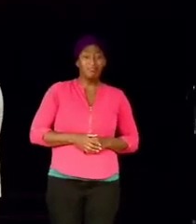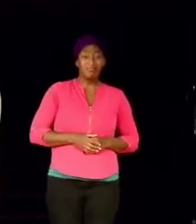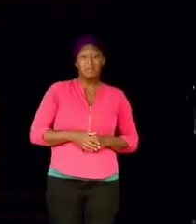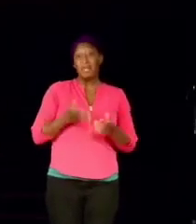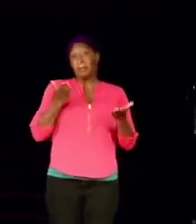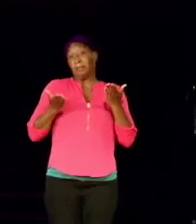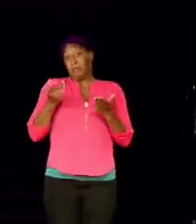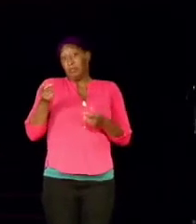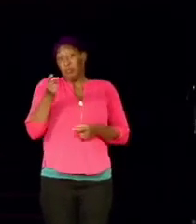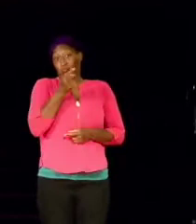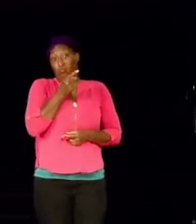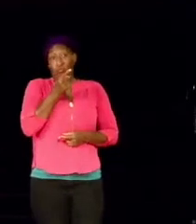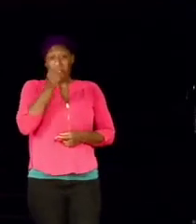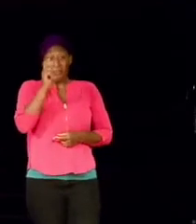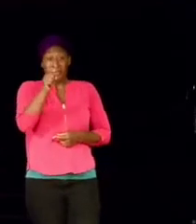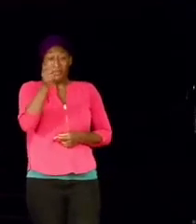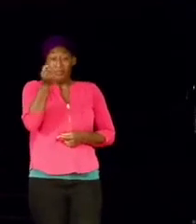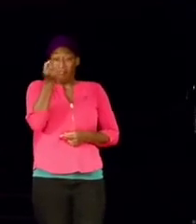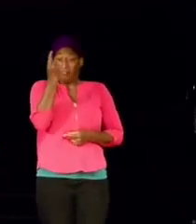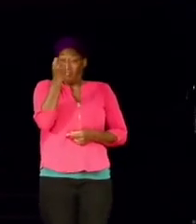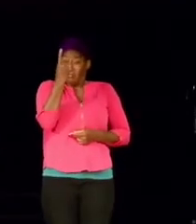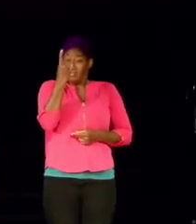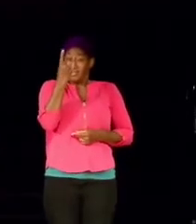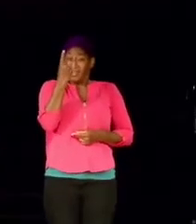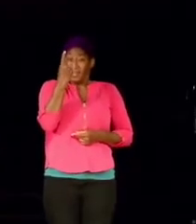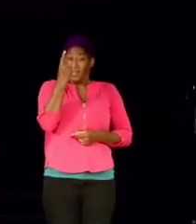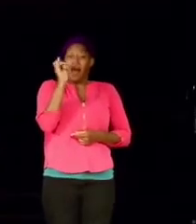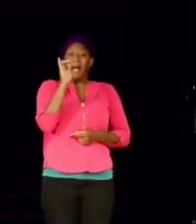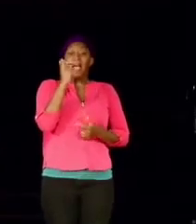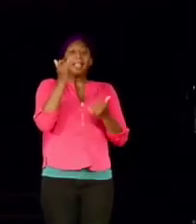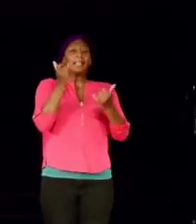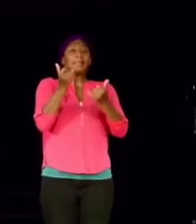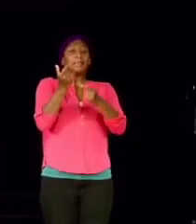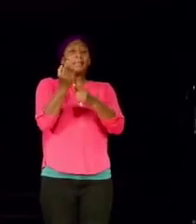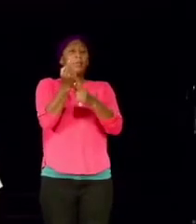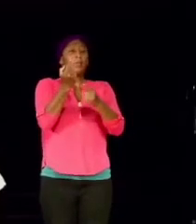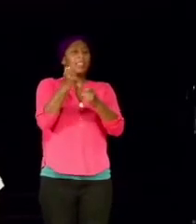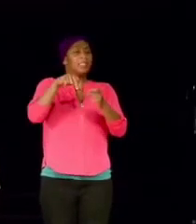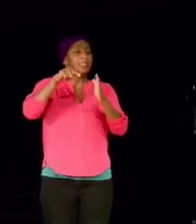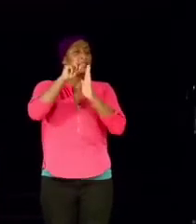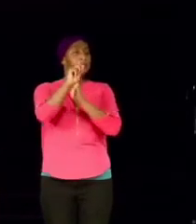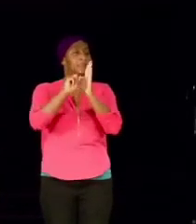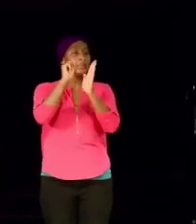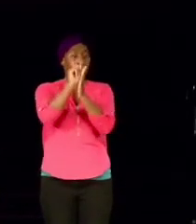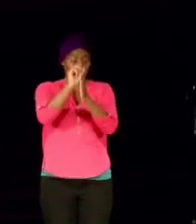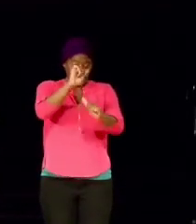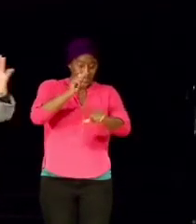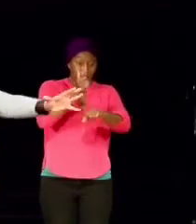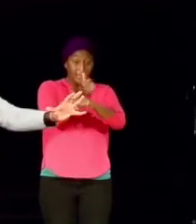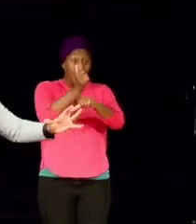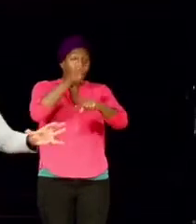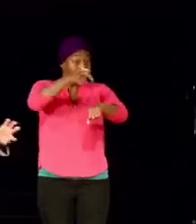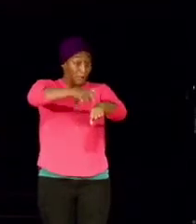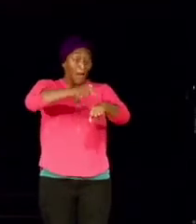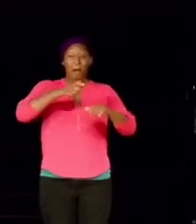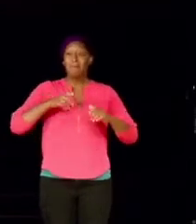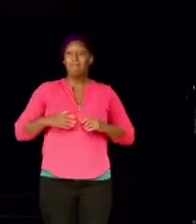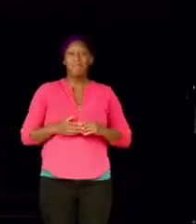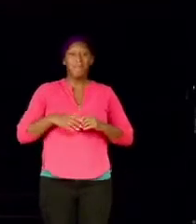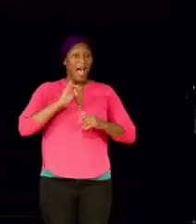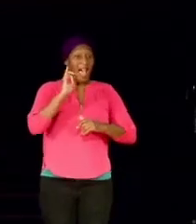Maybe somebody needs to get that right there, that in this season called Set Time, nothing